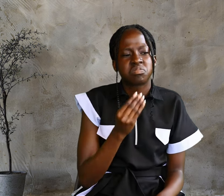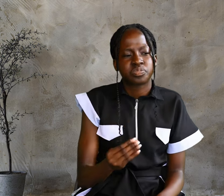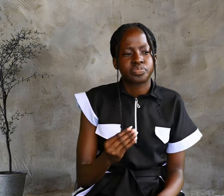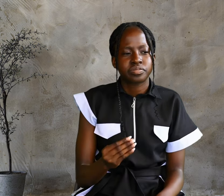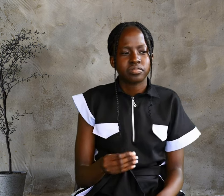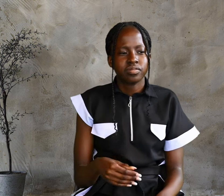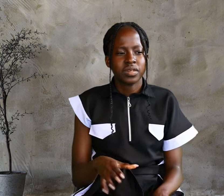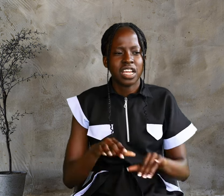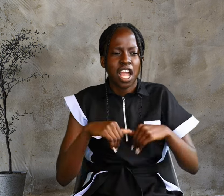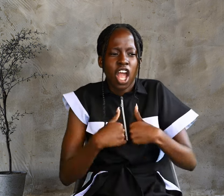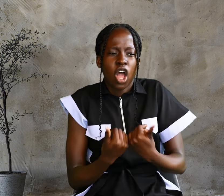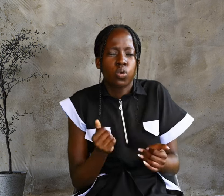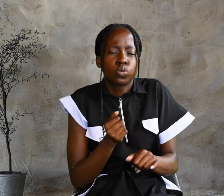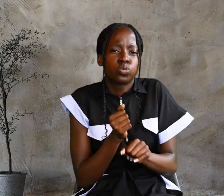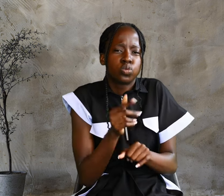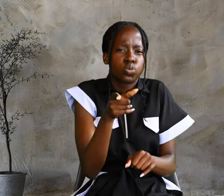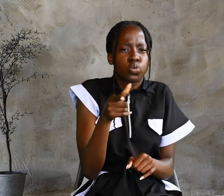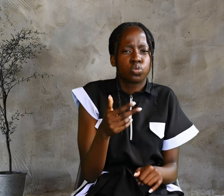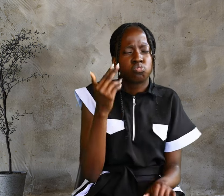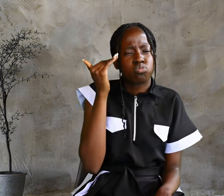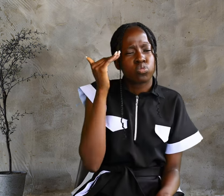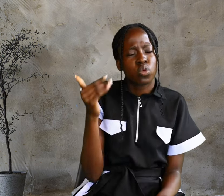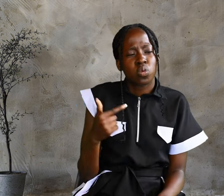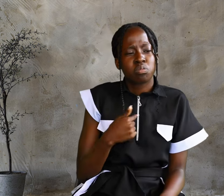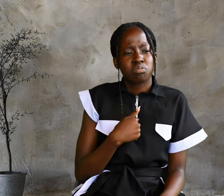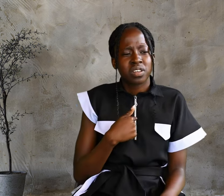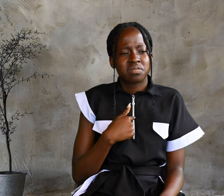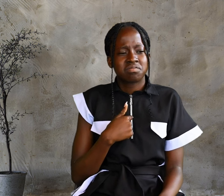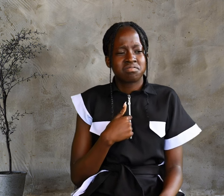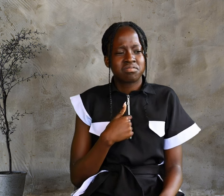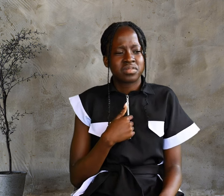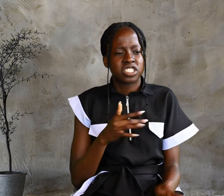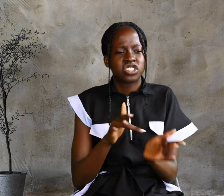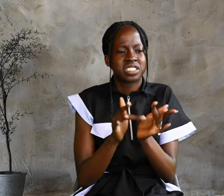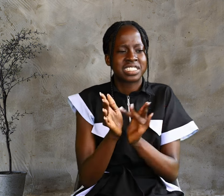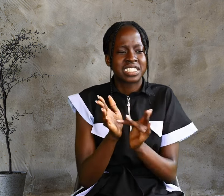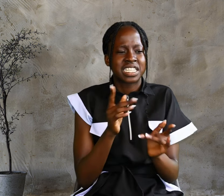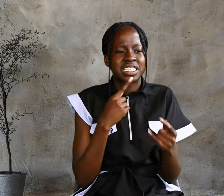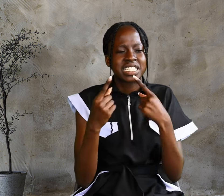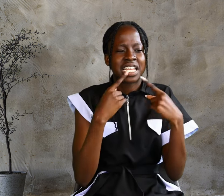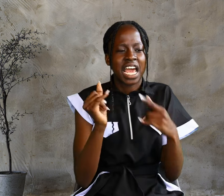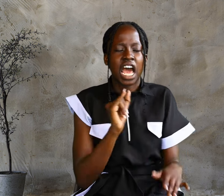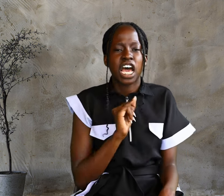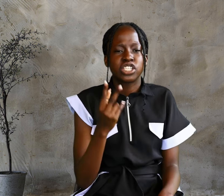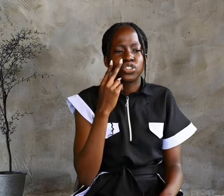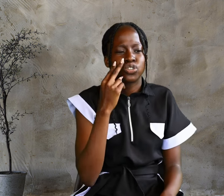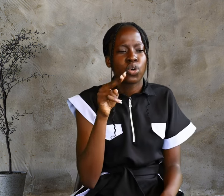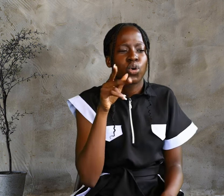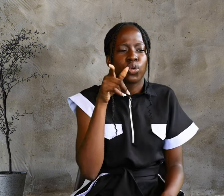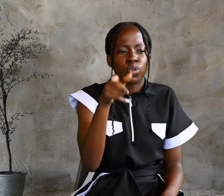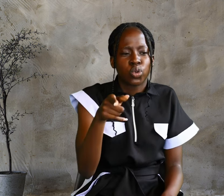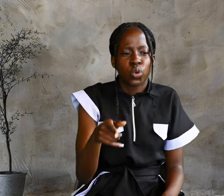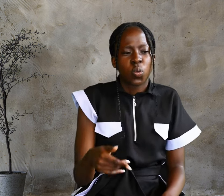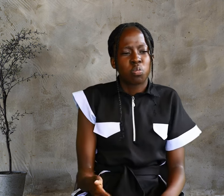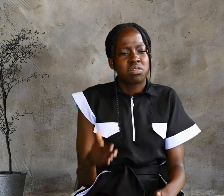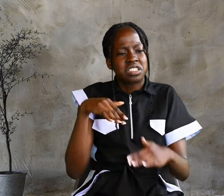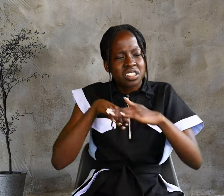you know me? Nathanael asked. Jesus answered, I saw you while you were still under the fig tree,